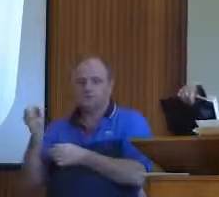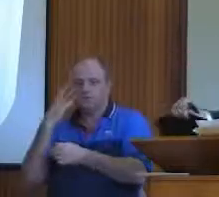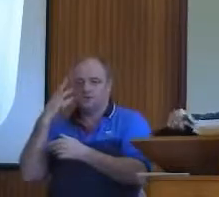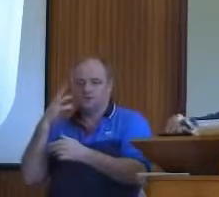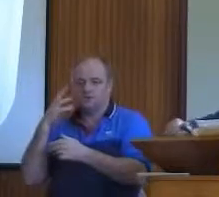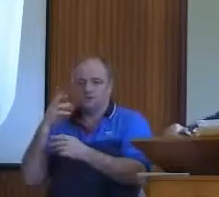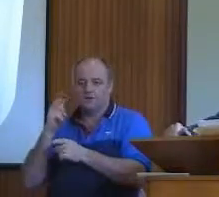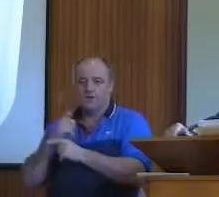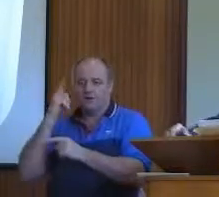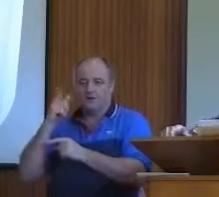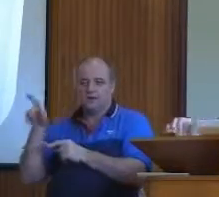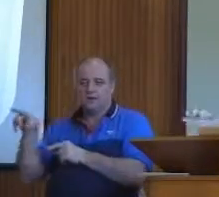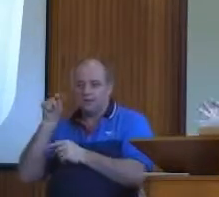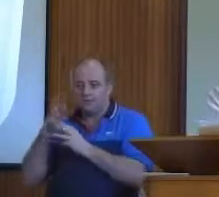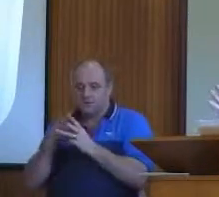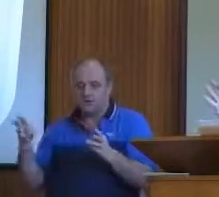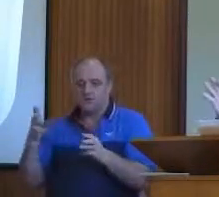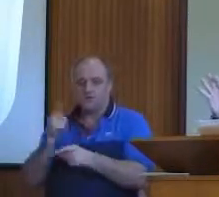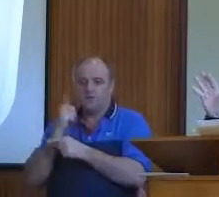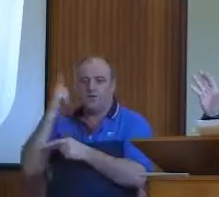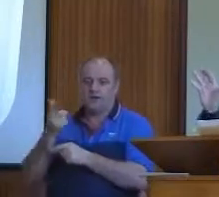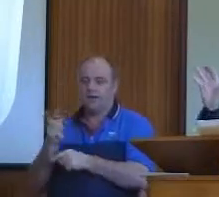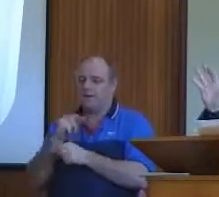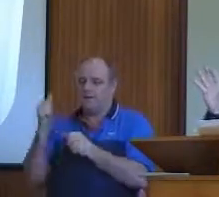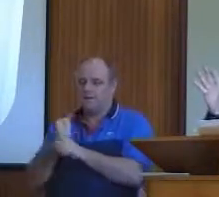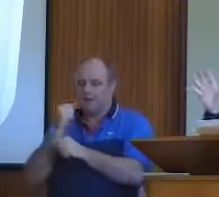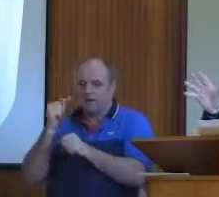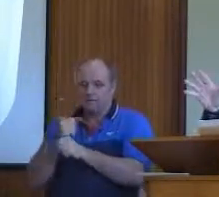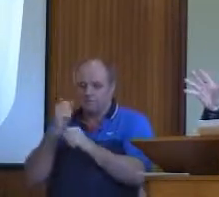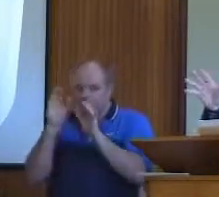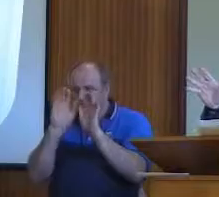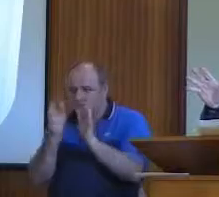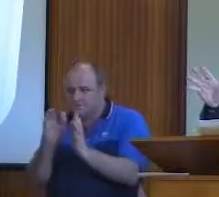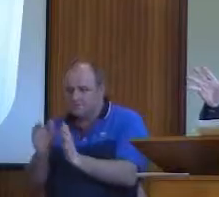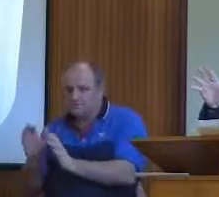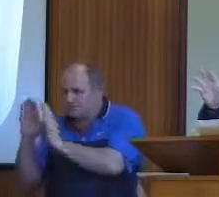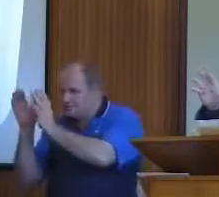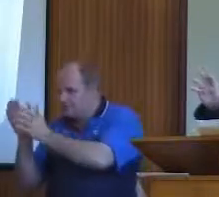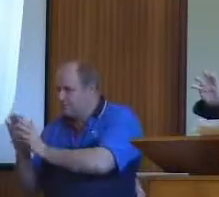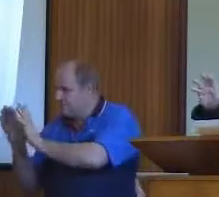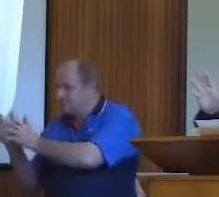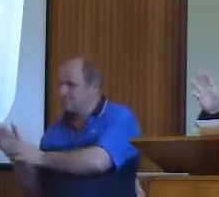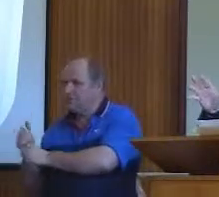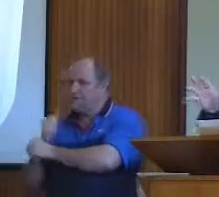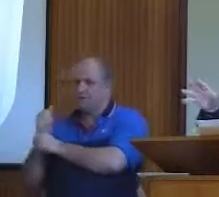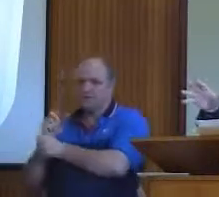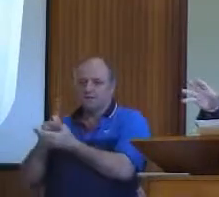and makes Christian things clearer so that the moment comes